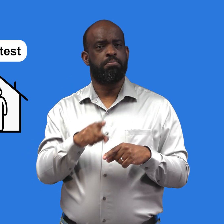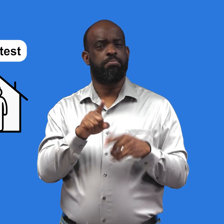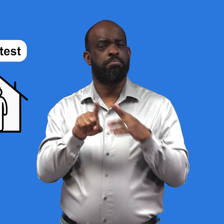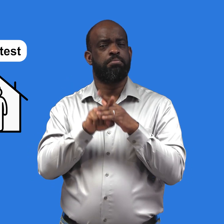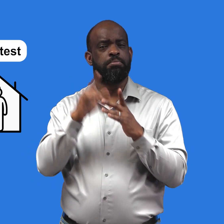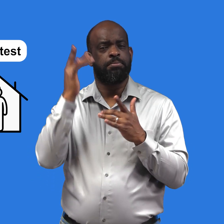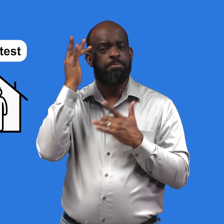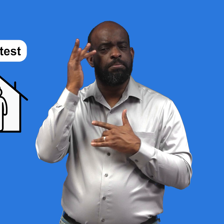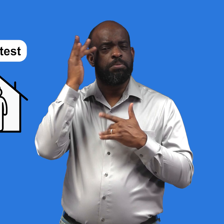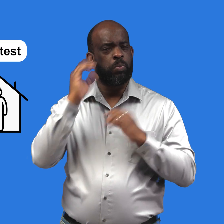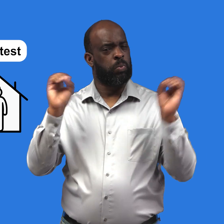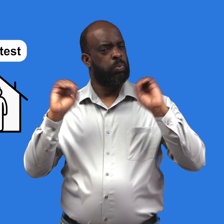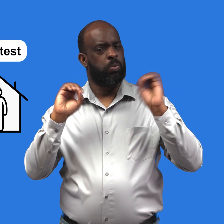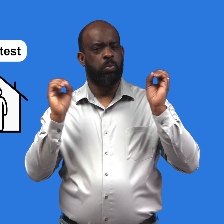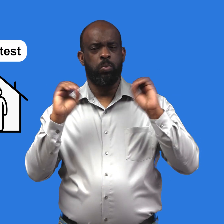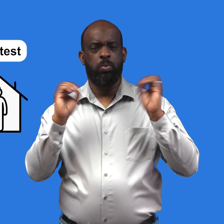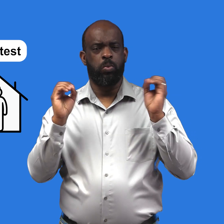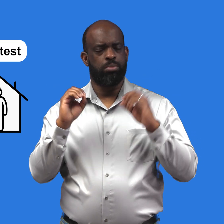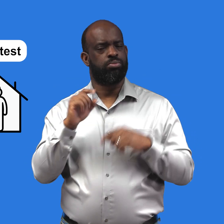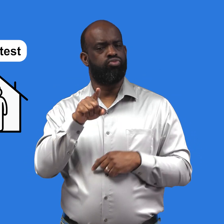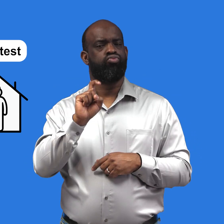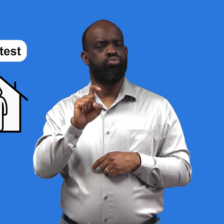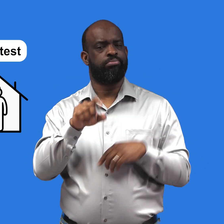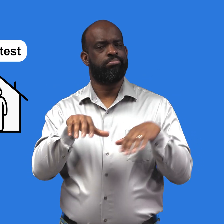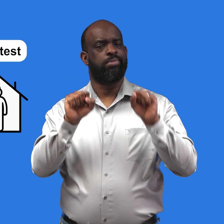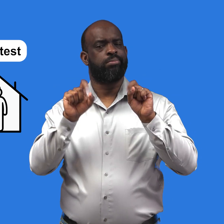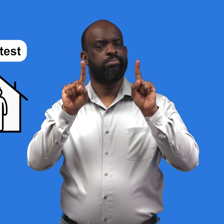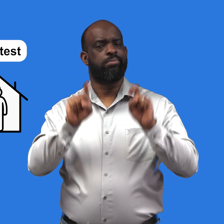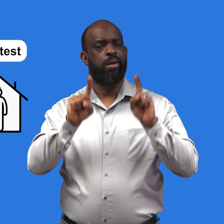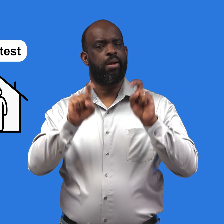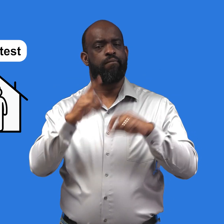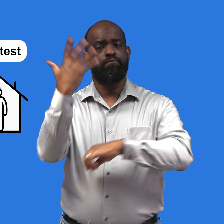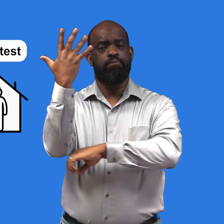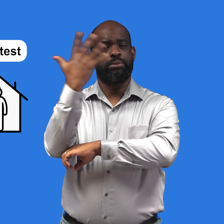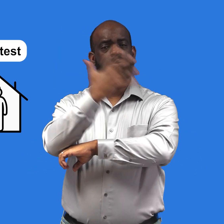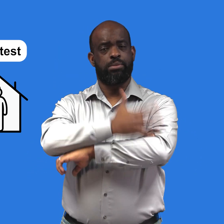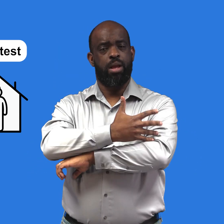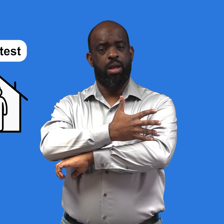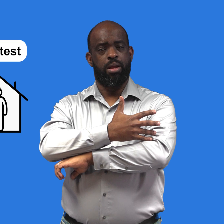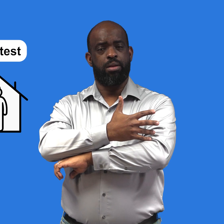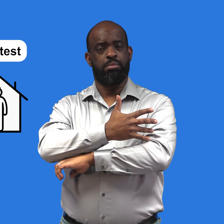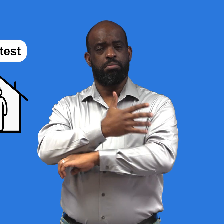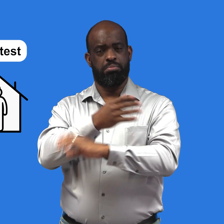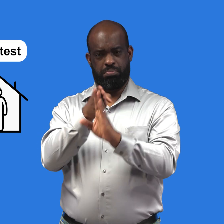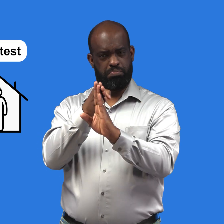If you aren't having any symptoms, you should test 5 full days after your exposure,